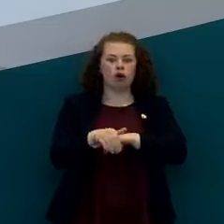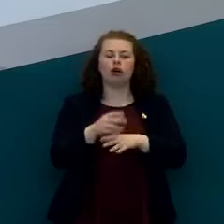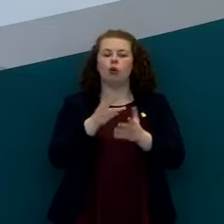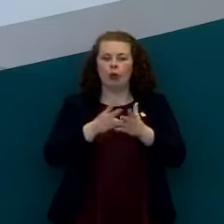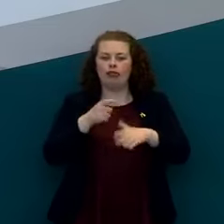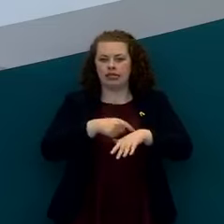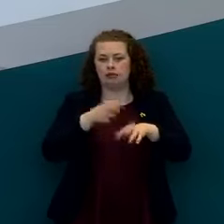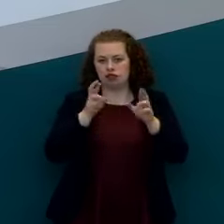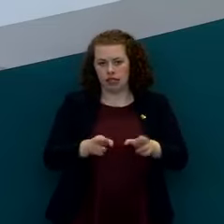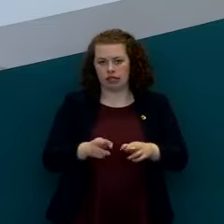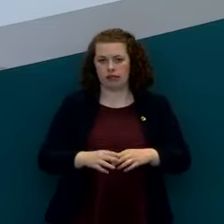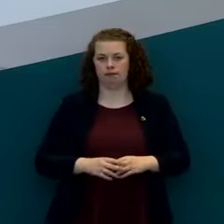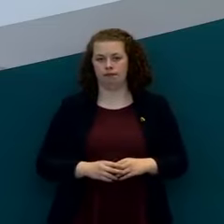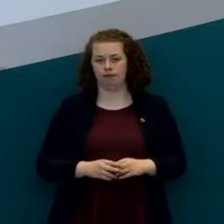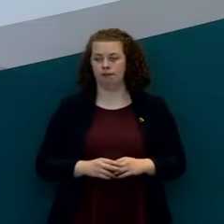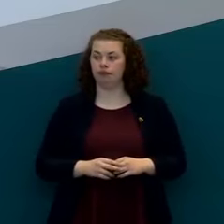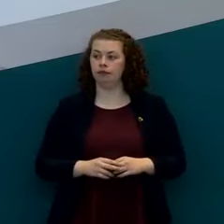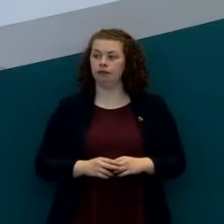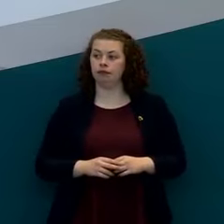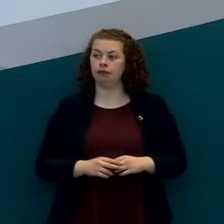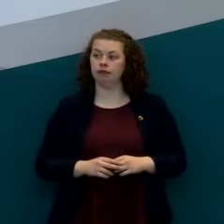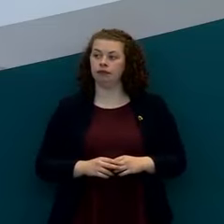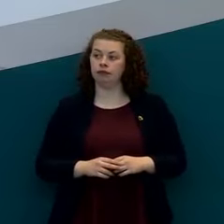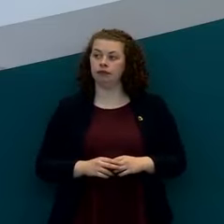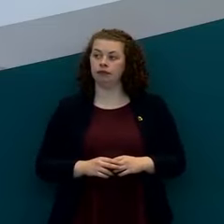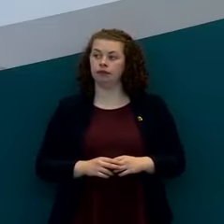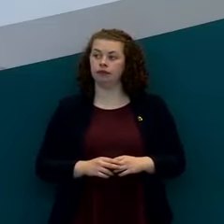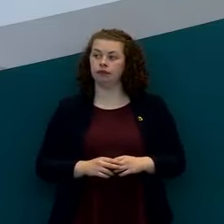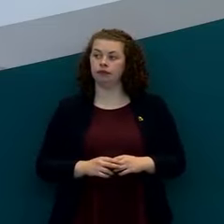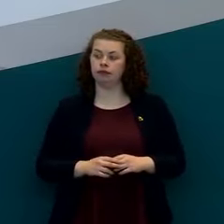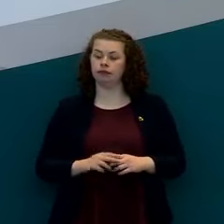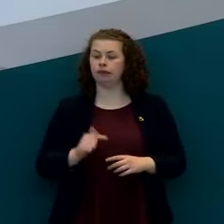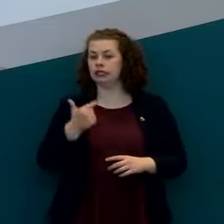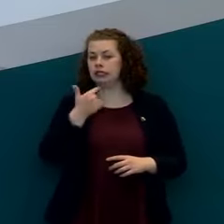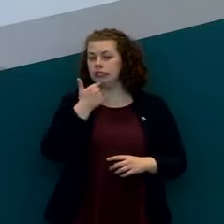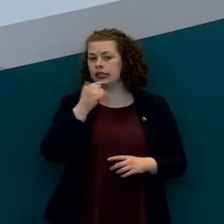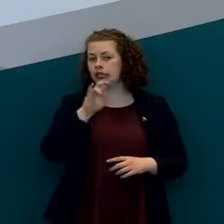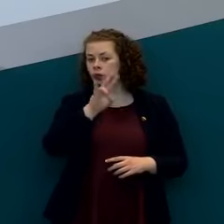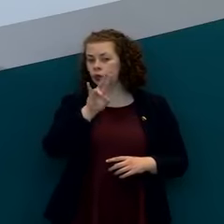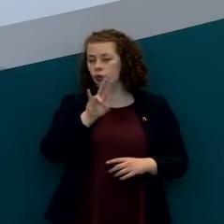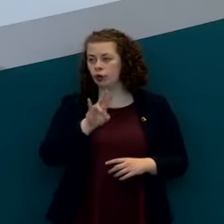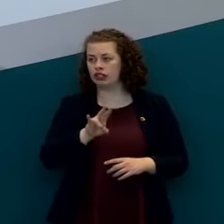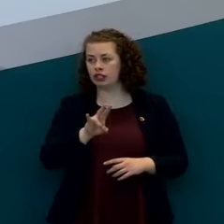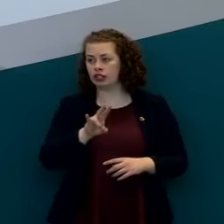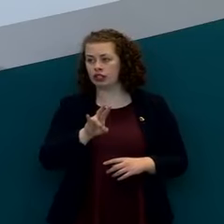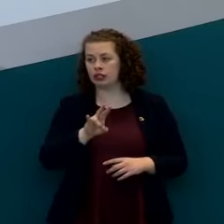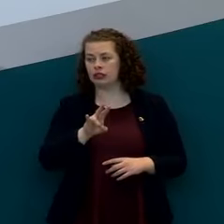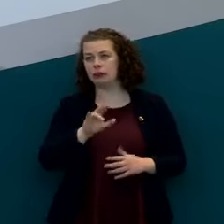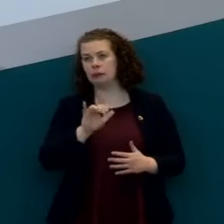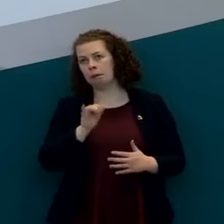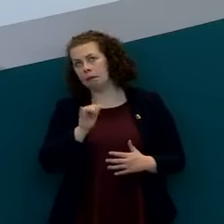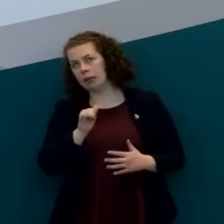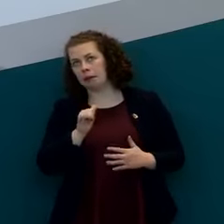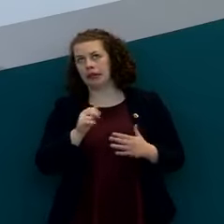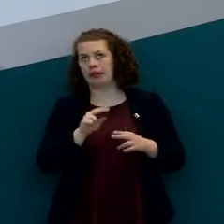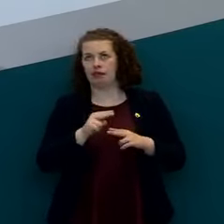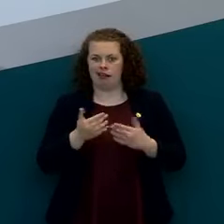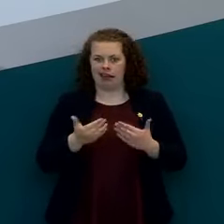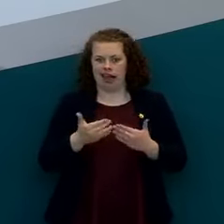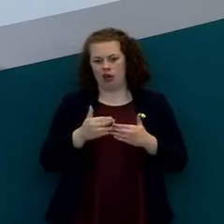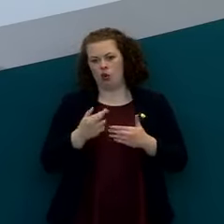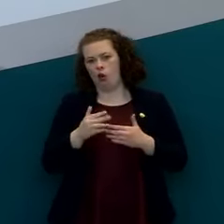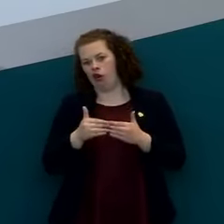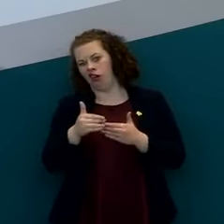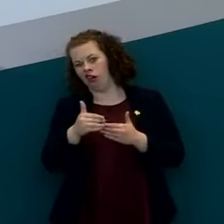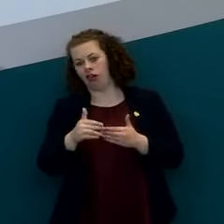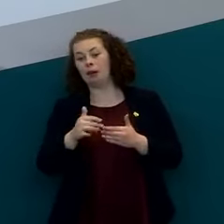and a second question then uh maybe not so much pertinent to the current phase but to later phases that